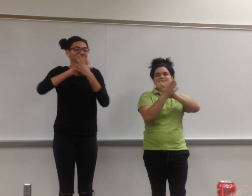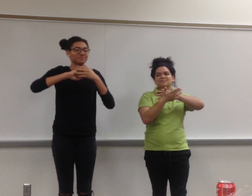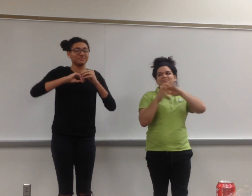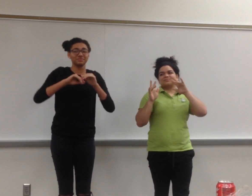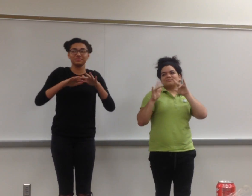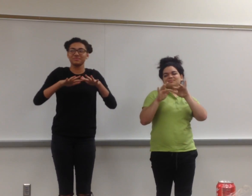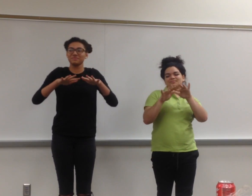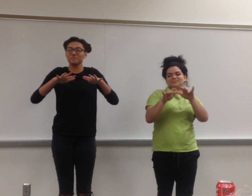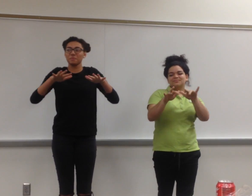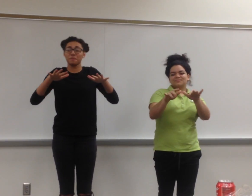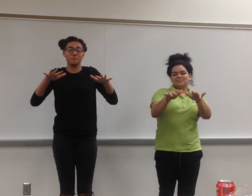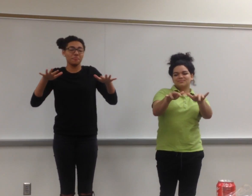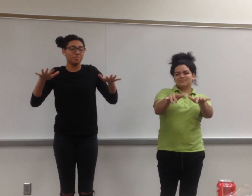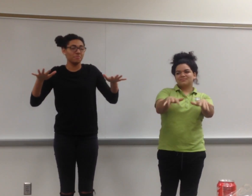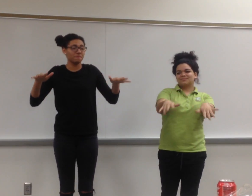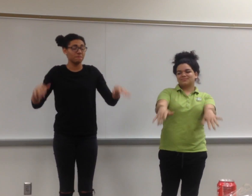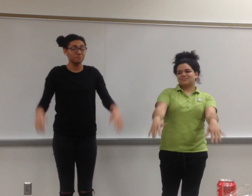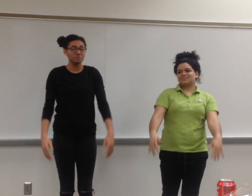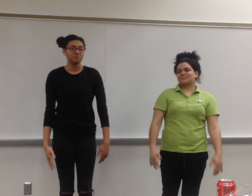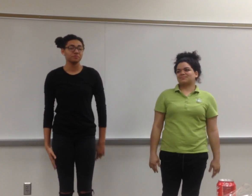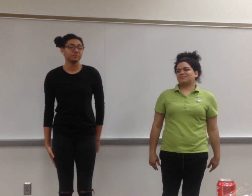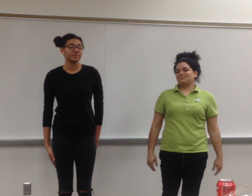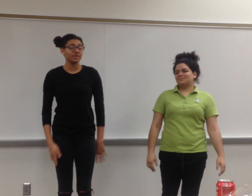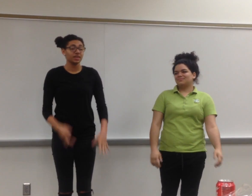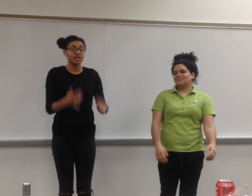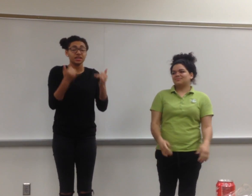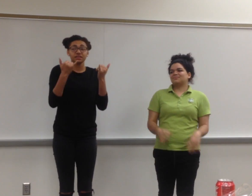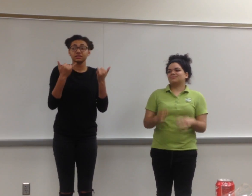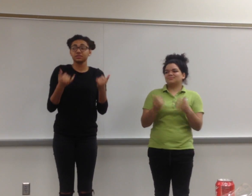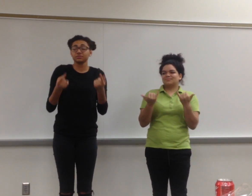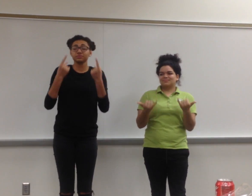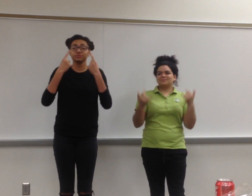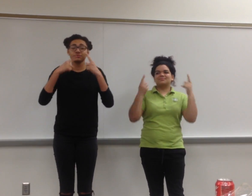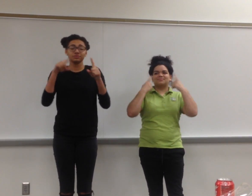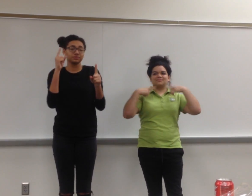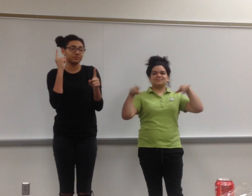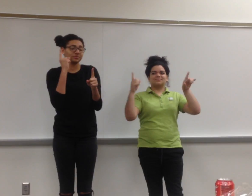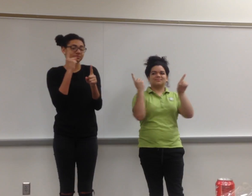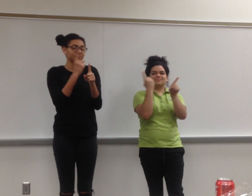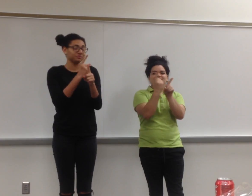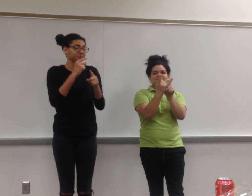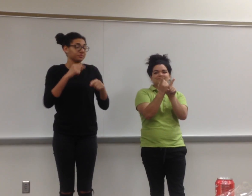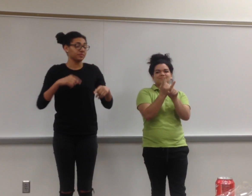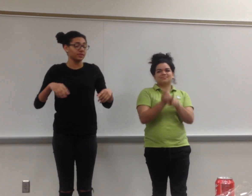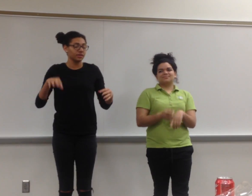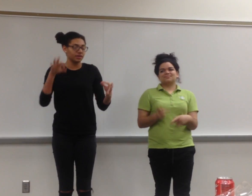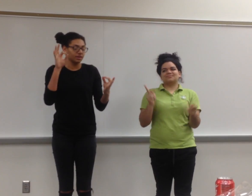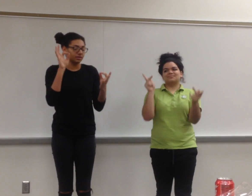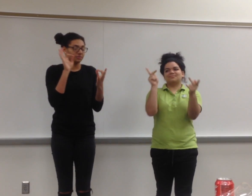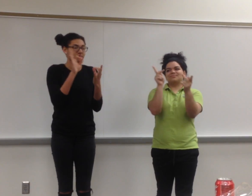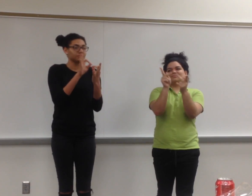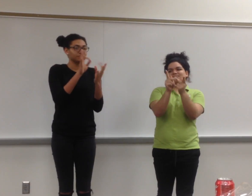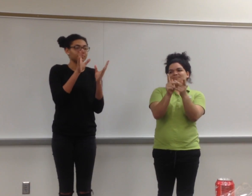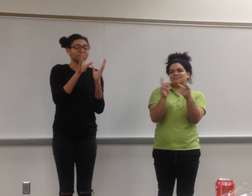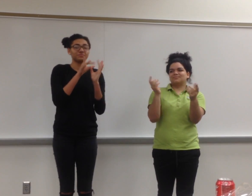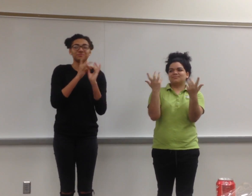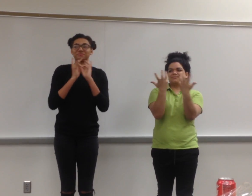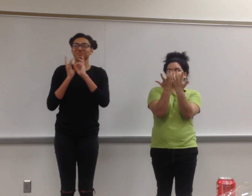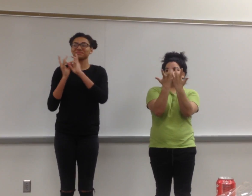brings, the world falls in perfect